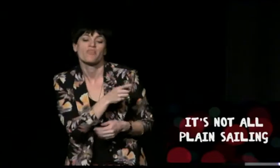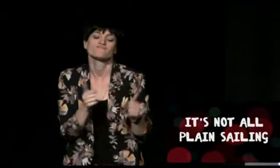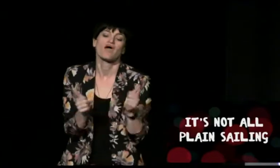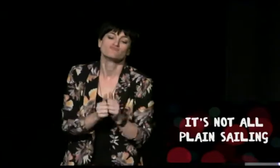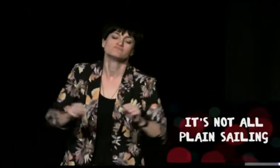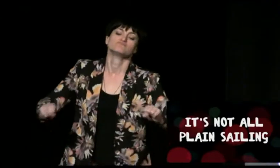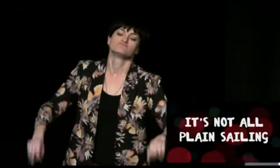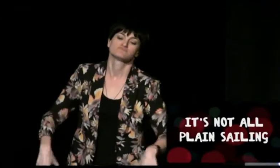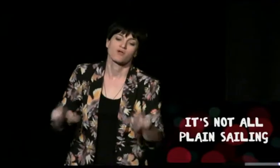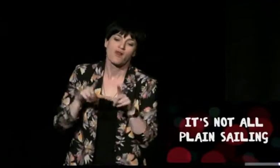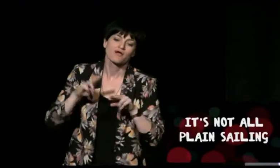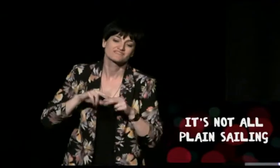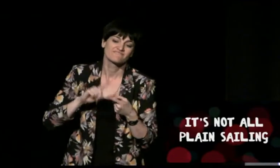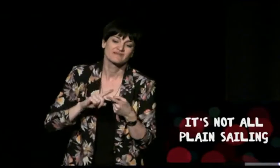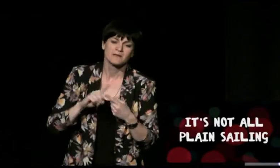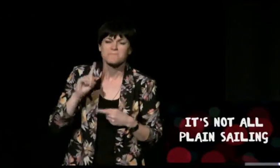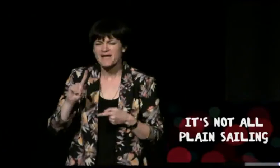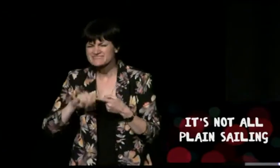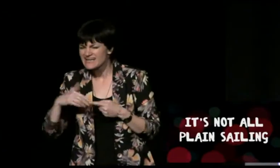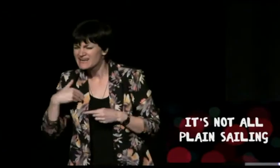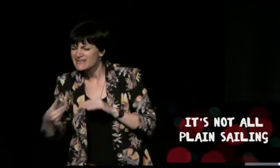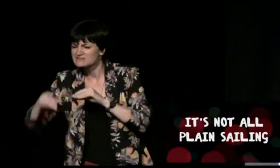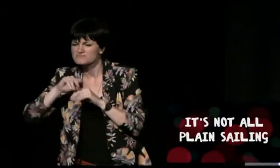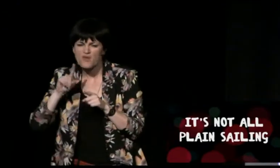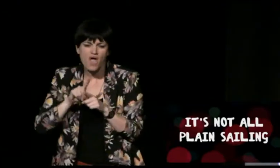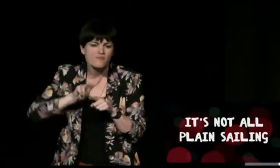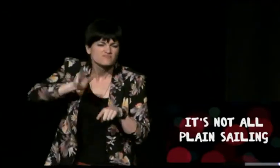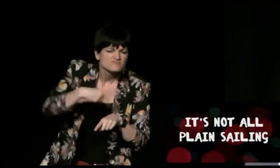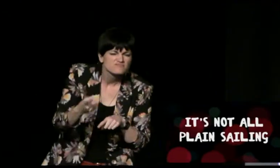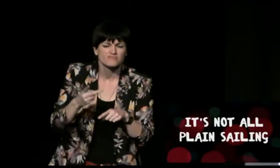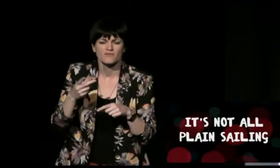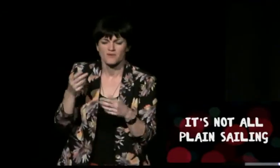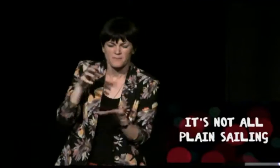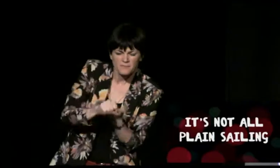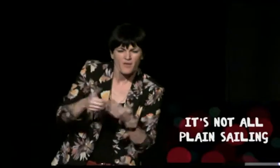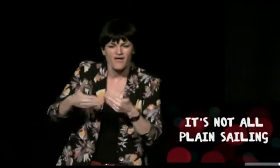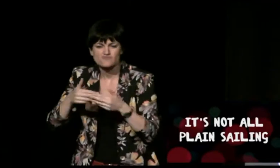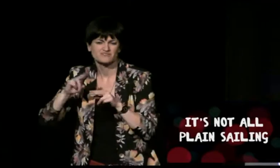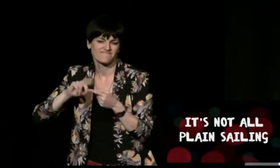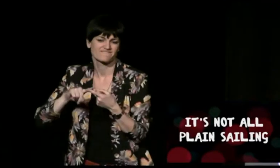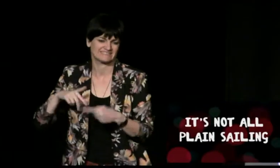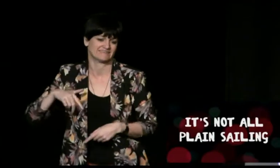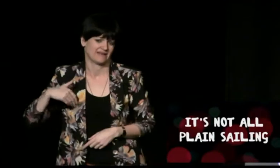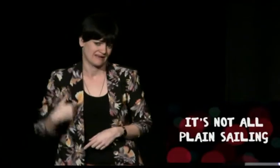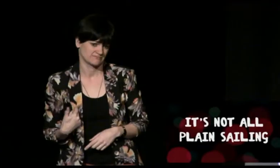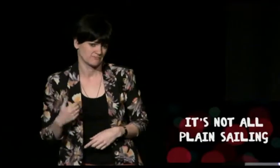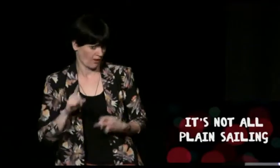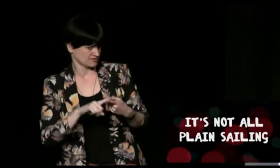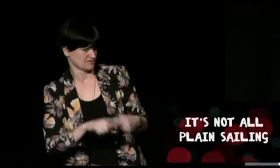quotes were extremely expensive but fortunately the Ministry of Culture and Heritage has been working with them on this